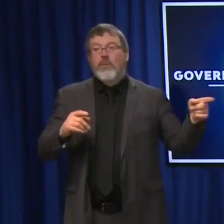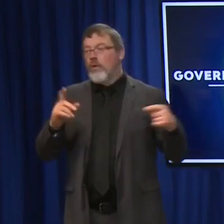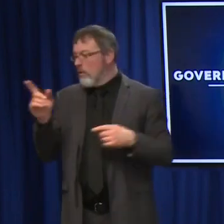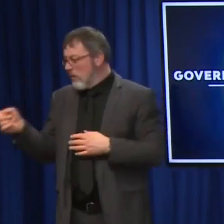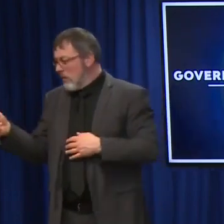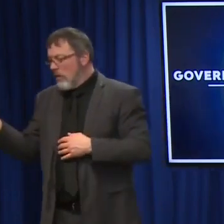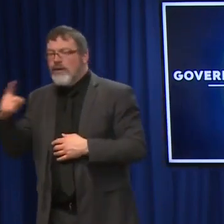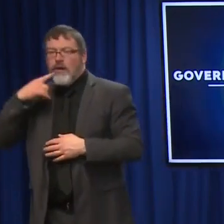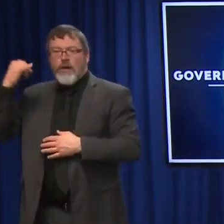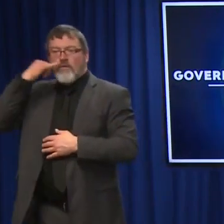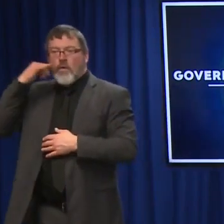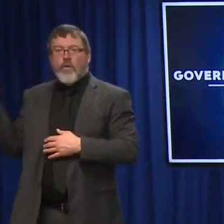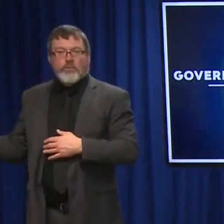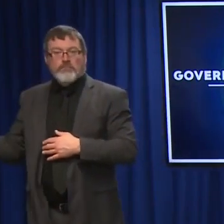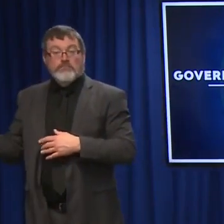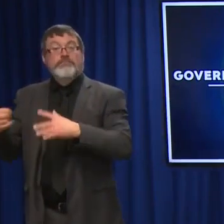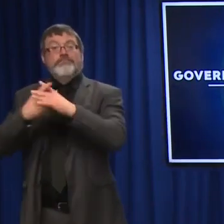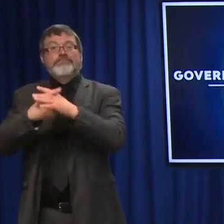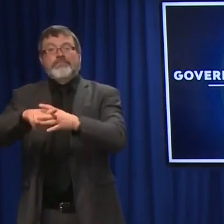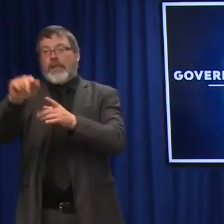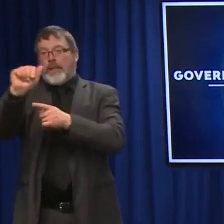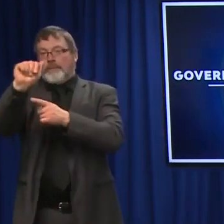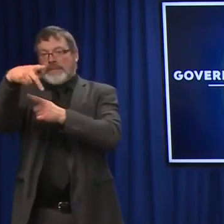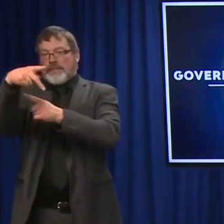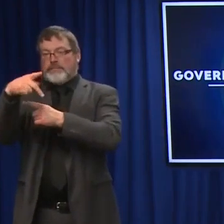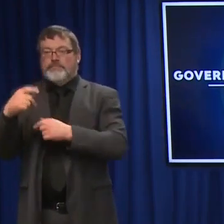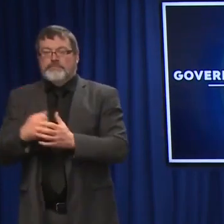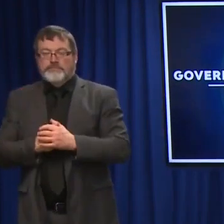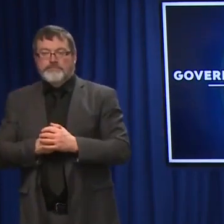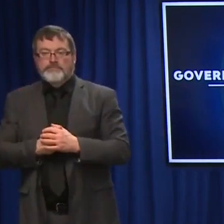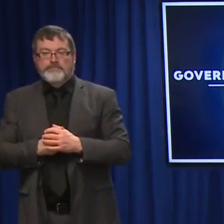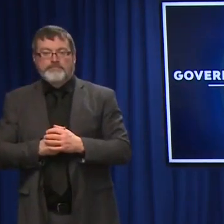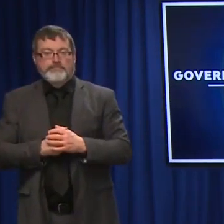McCormick with the Associated Press. Kathy, please go ahead with your question.